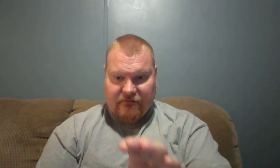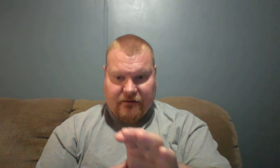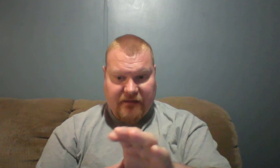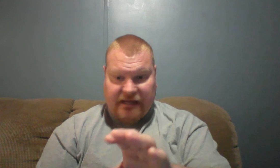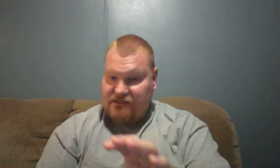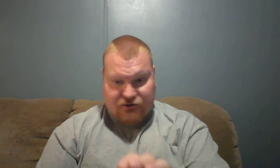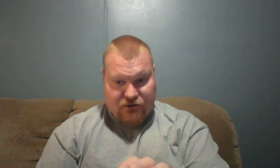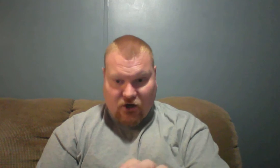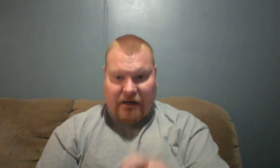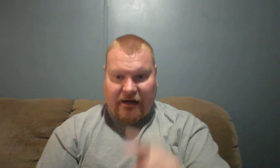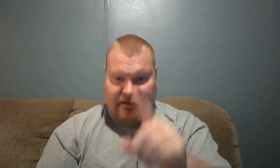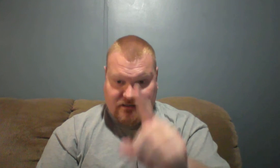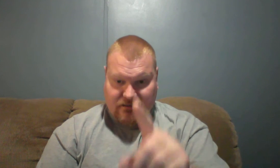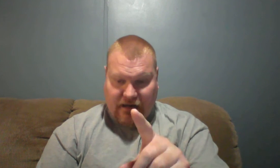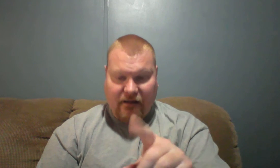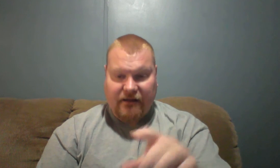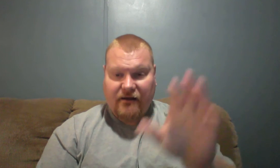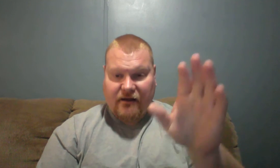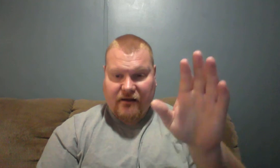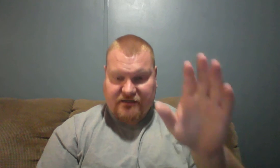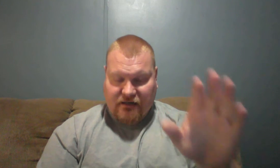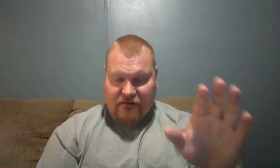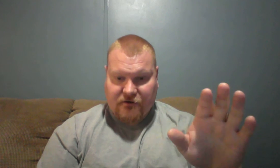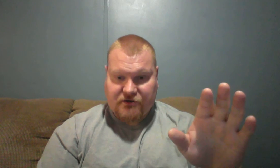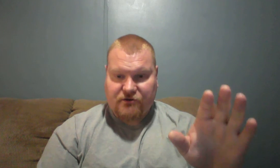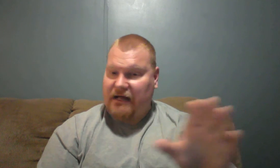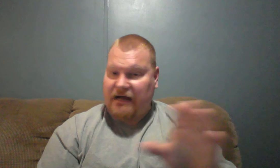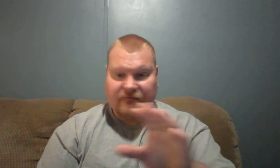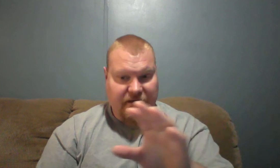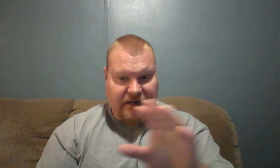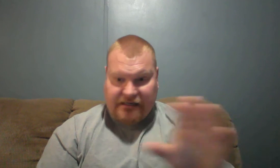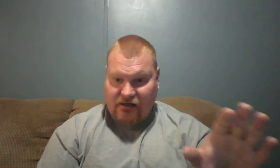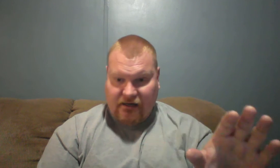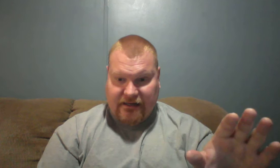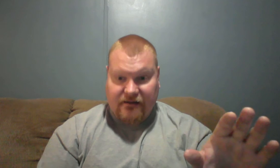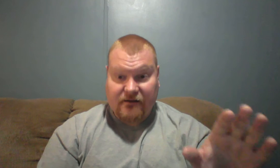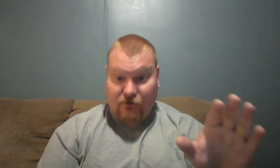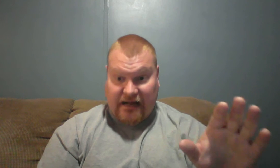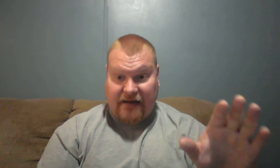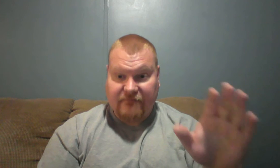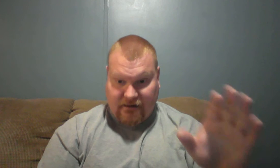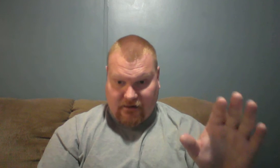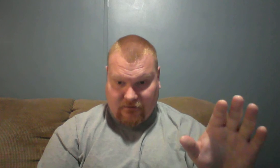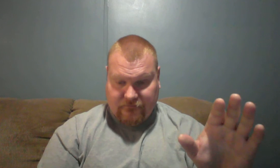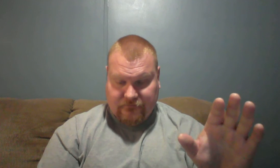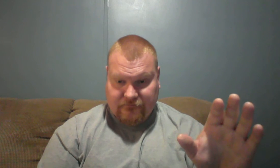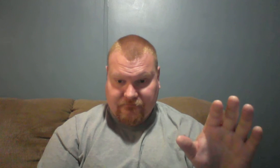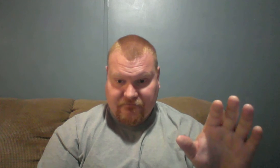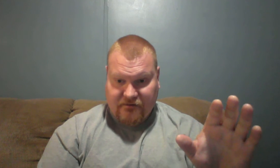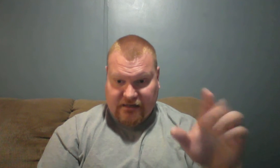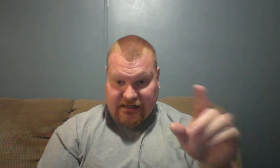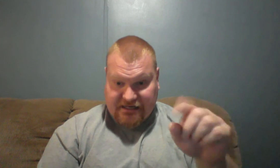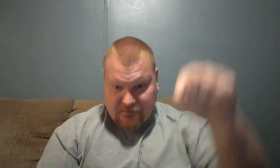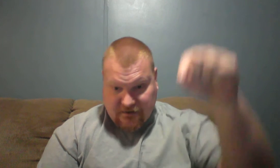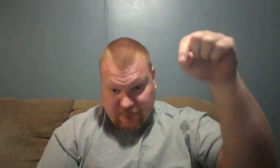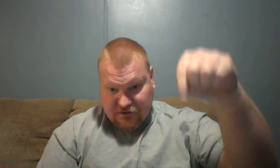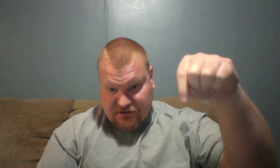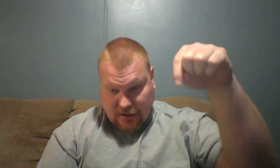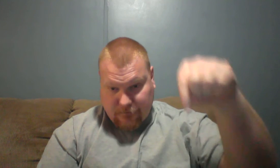he's not your co-pilot he's the pilot he's not first in your life he's not in your life at all he's to be first number